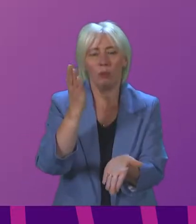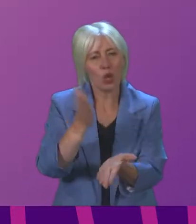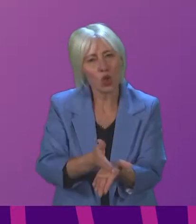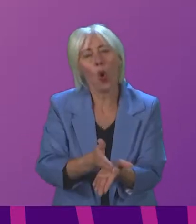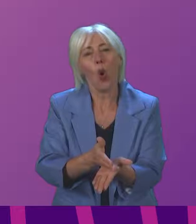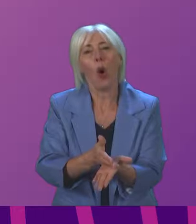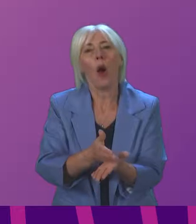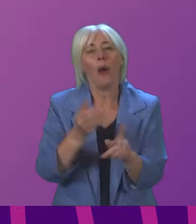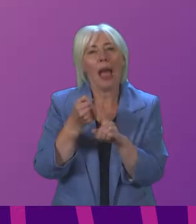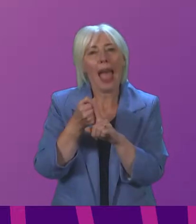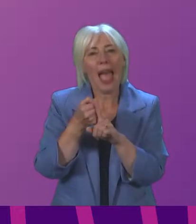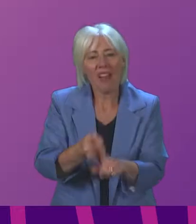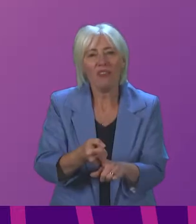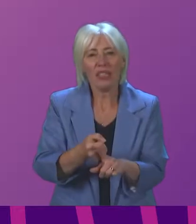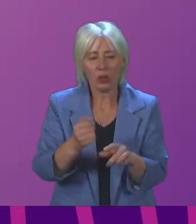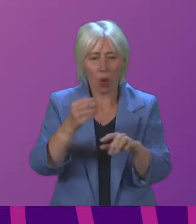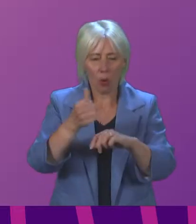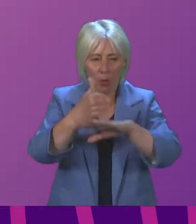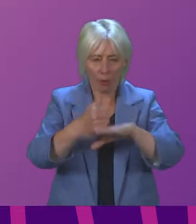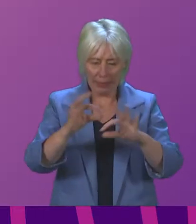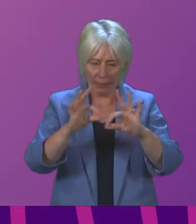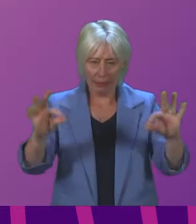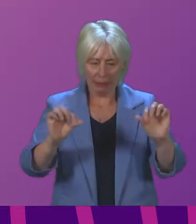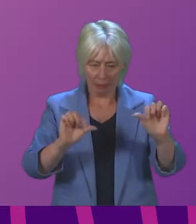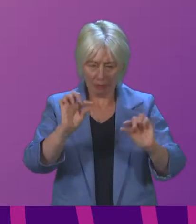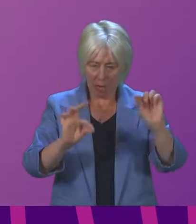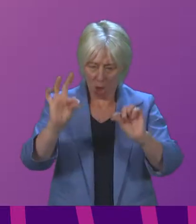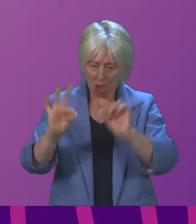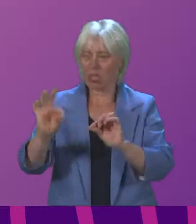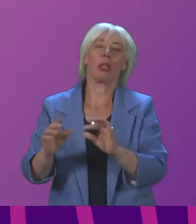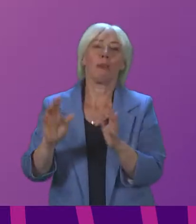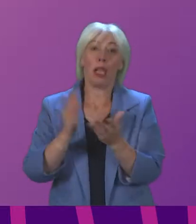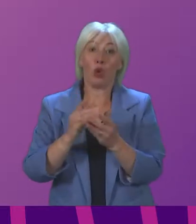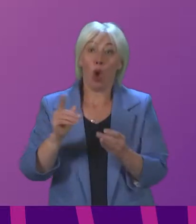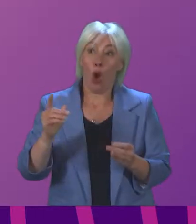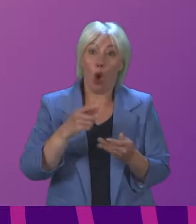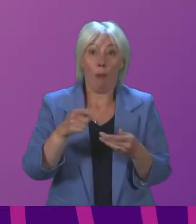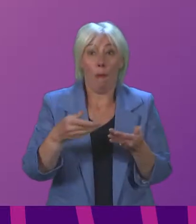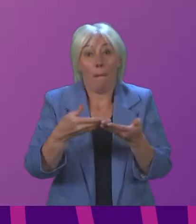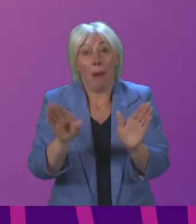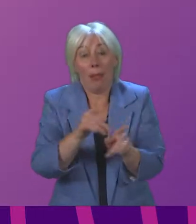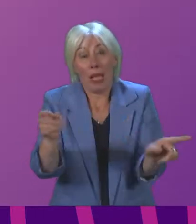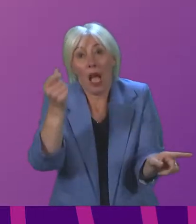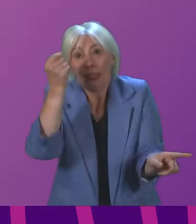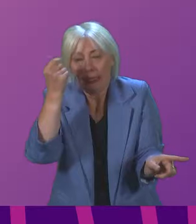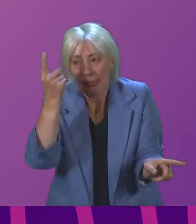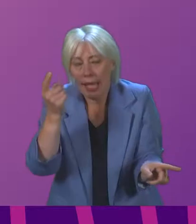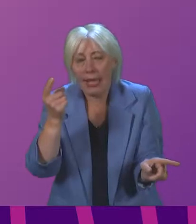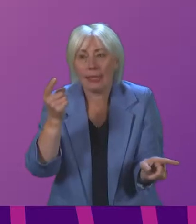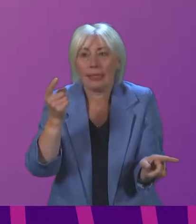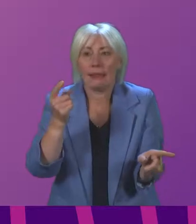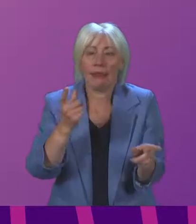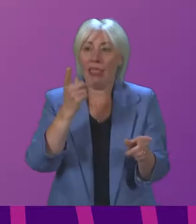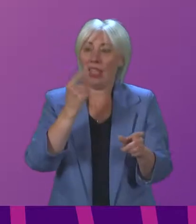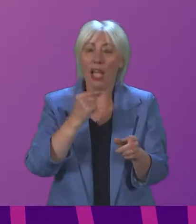emphasis on baseline measures is a message which is clearly understood by members of the public and applied in